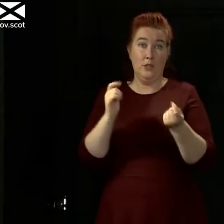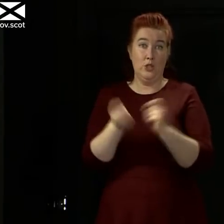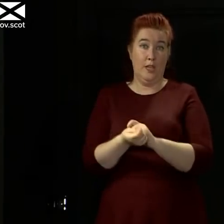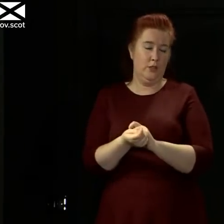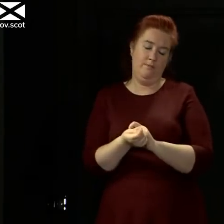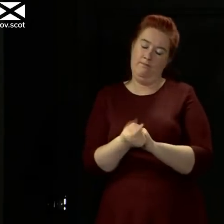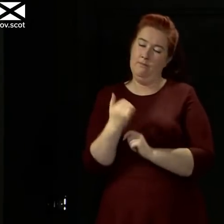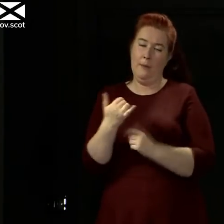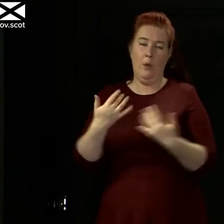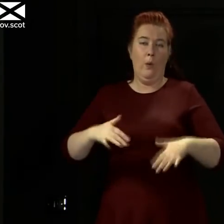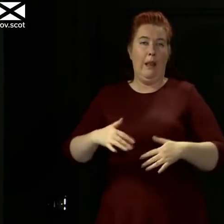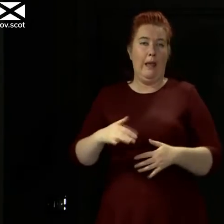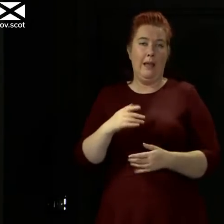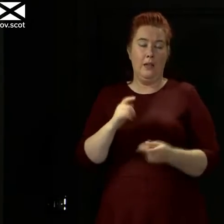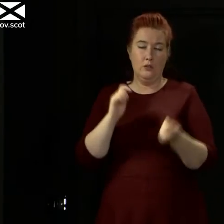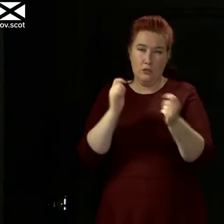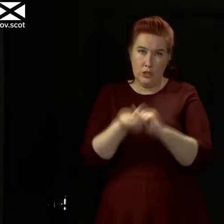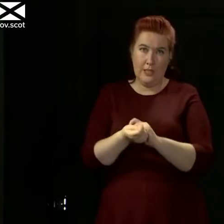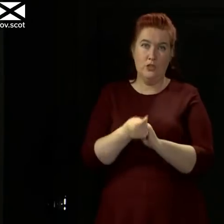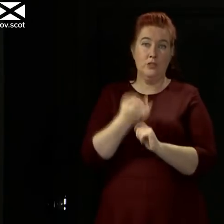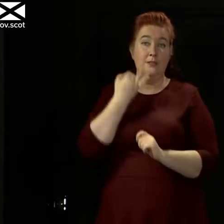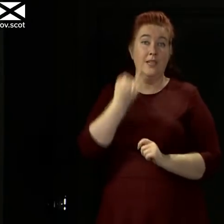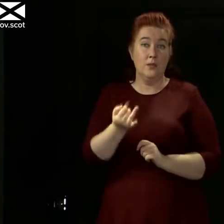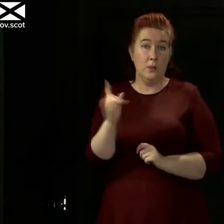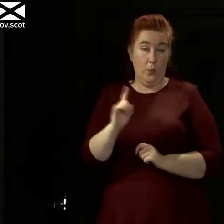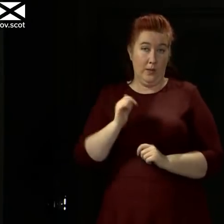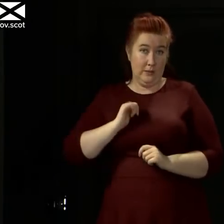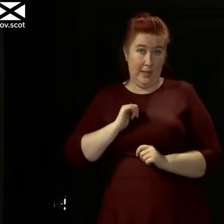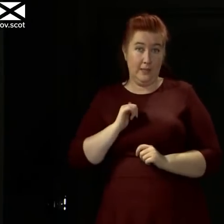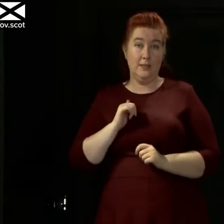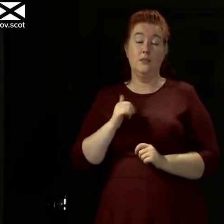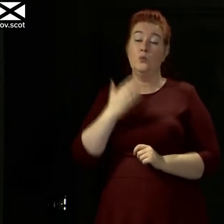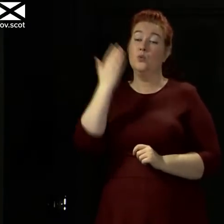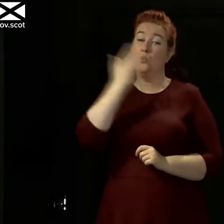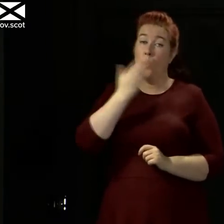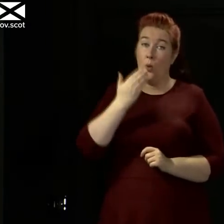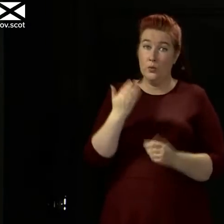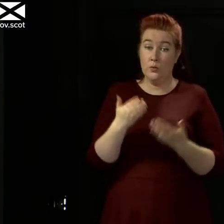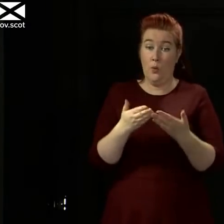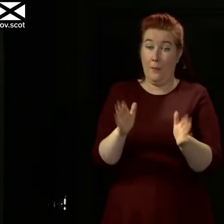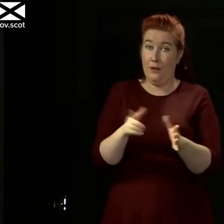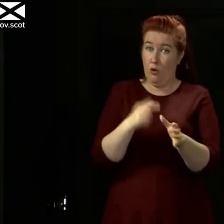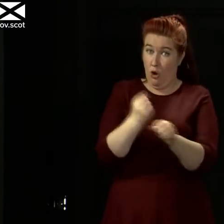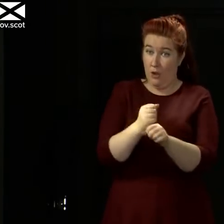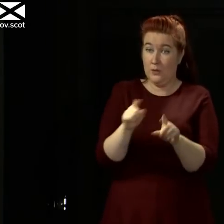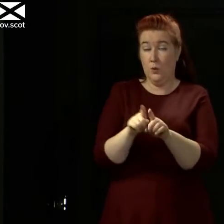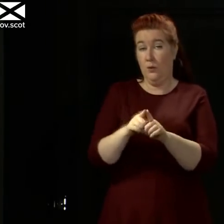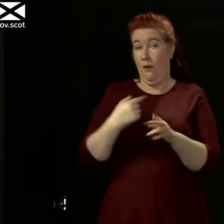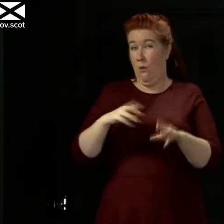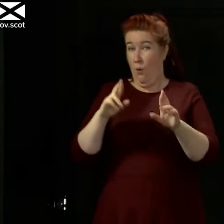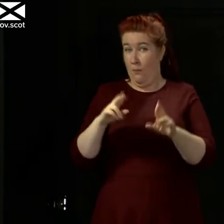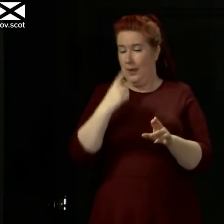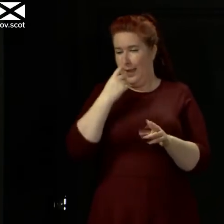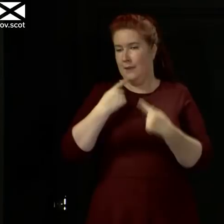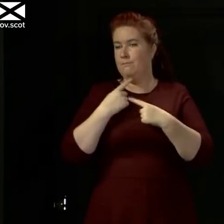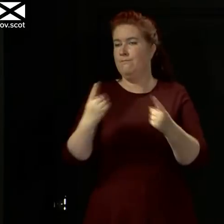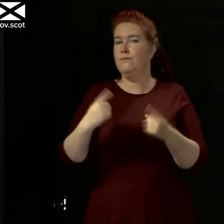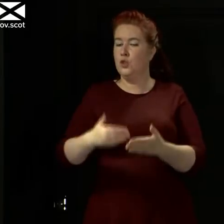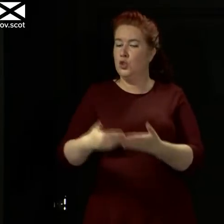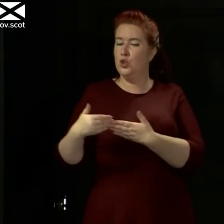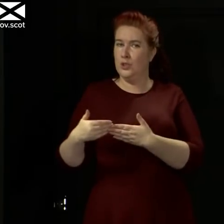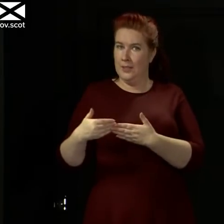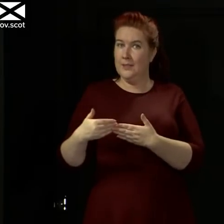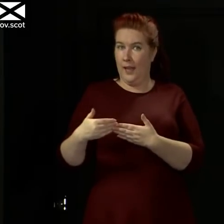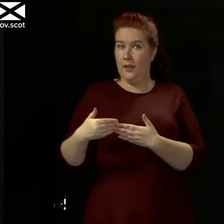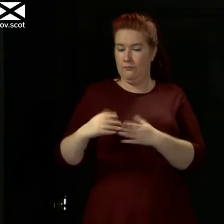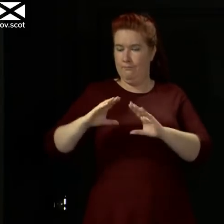the reopening of schools in August and, I hope, the pause in shielding advice. Michael